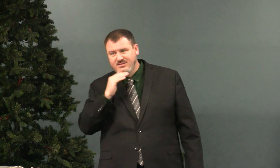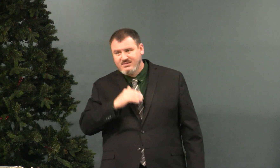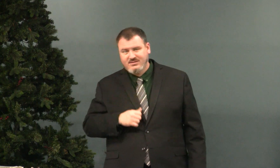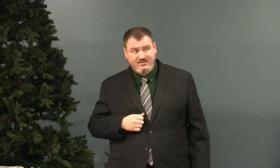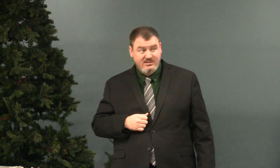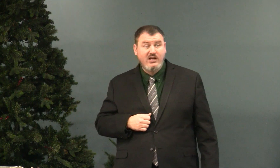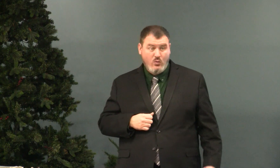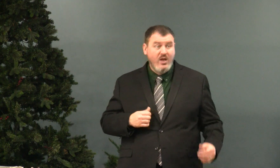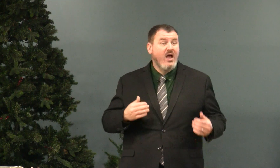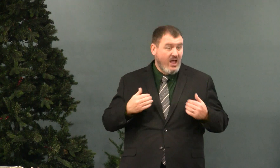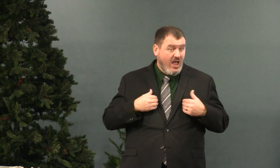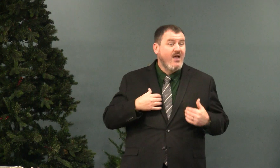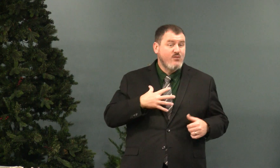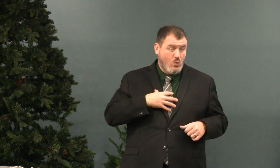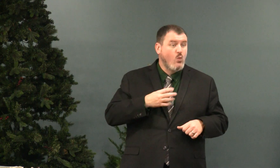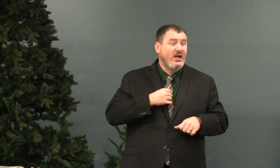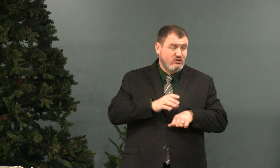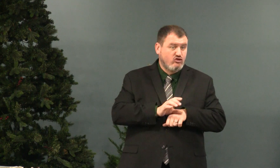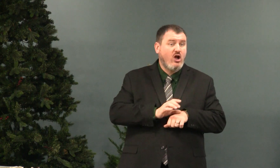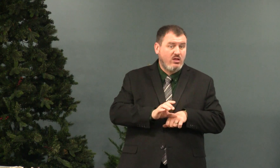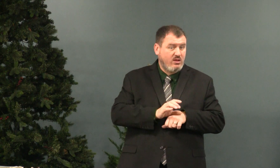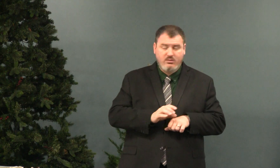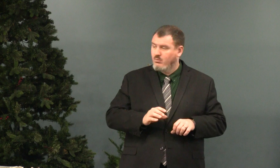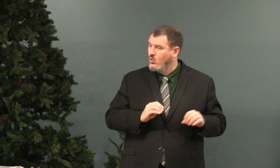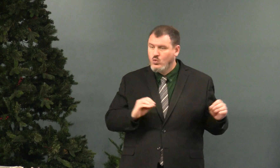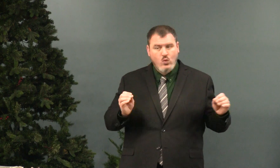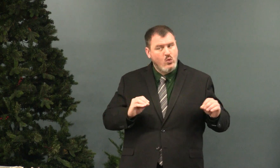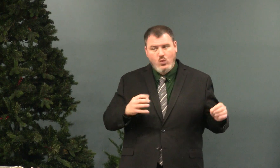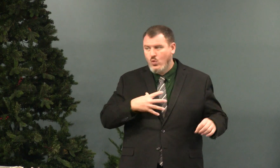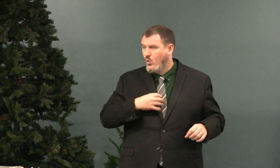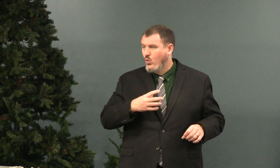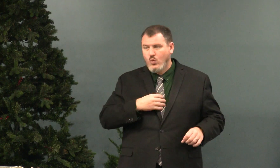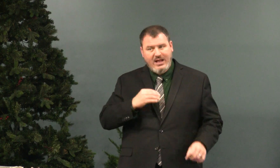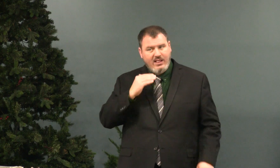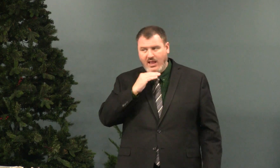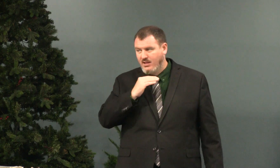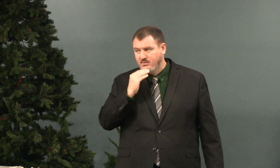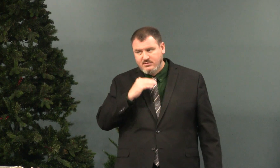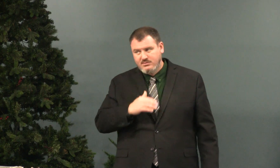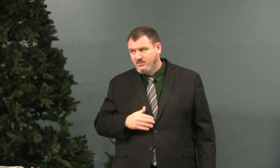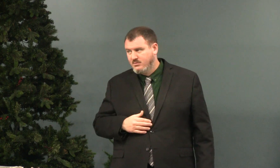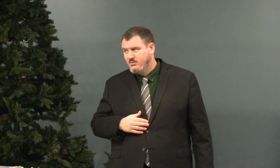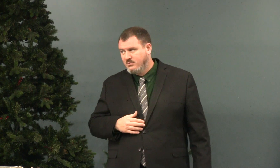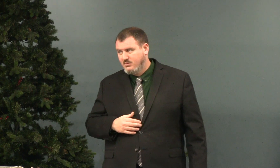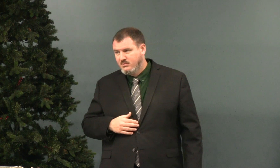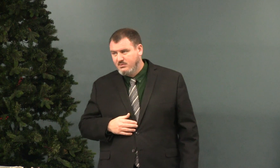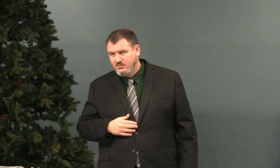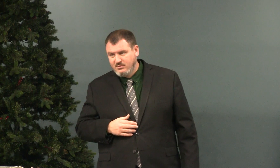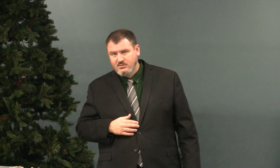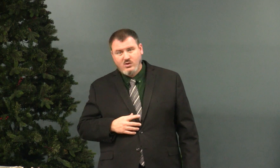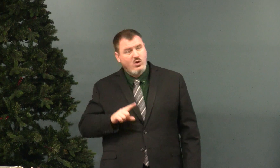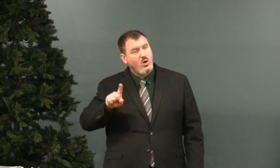There's no such thing as a white lie. There's white chocolate. There's no such thing as a white lie.